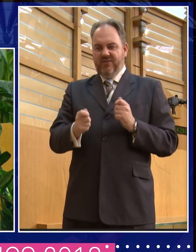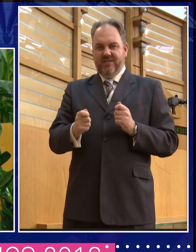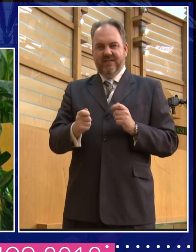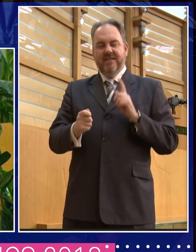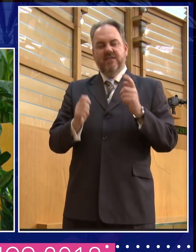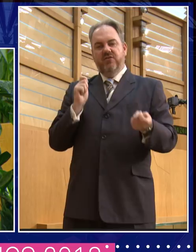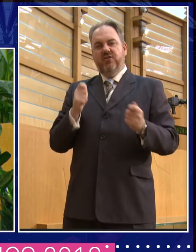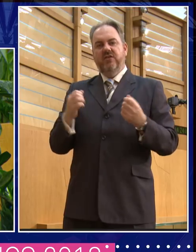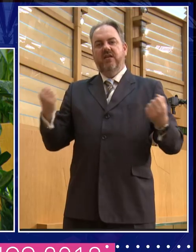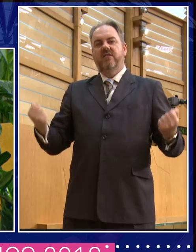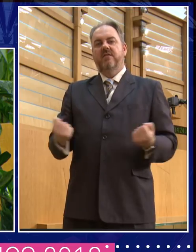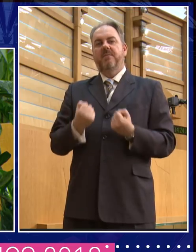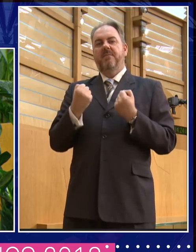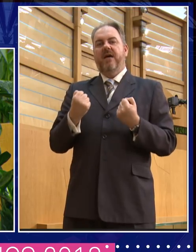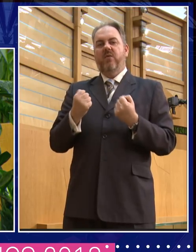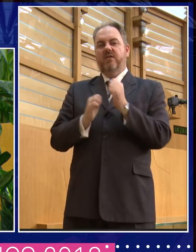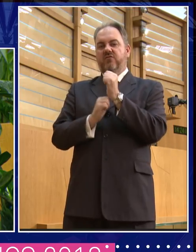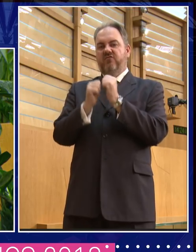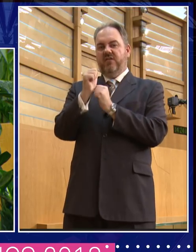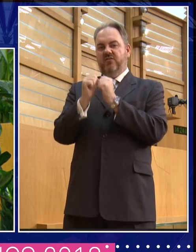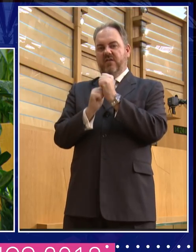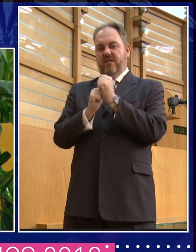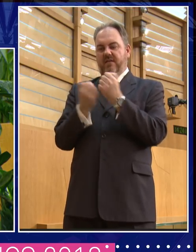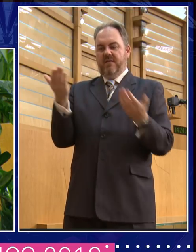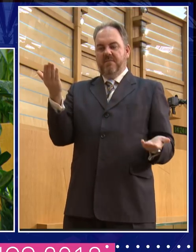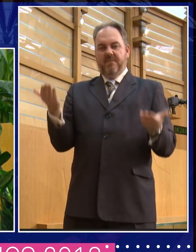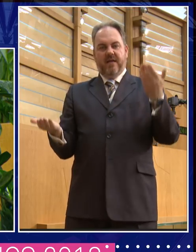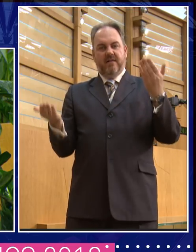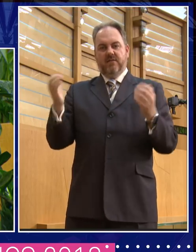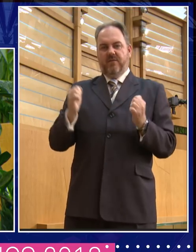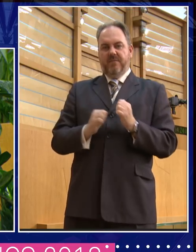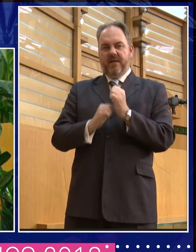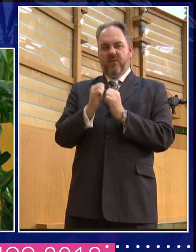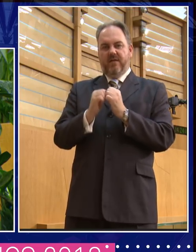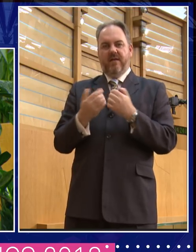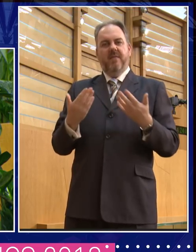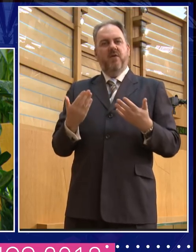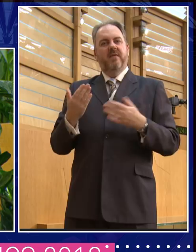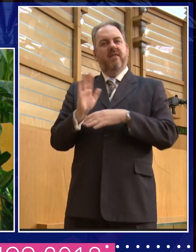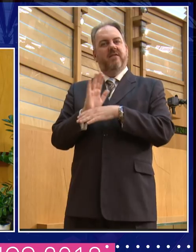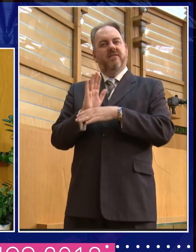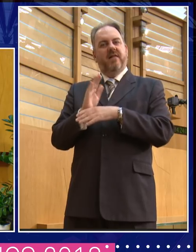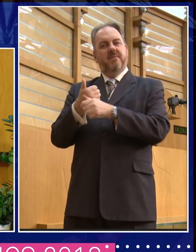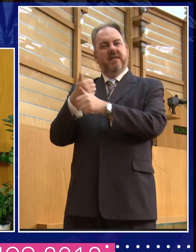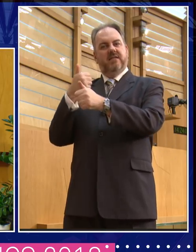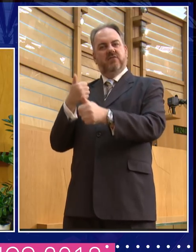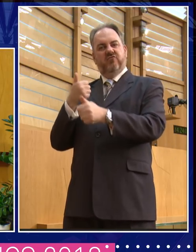structure. And, you know, if you look at the statistics for who is powerful in the film industry, just to name one,